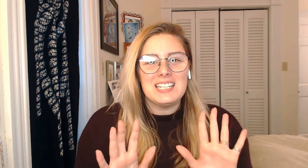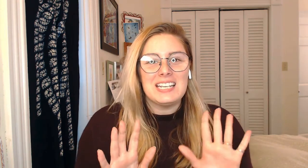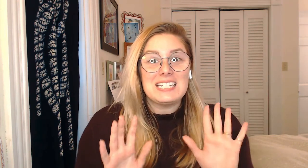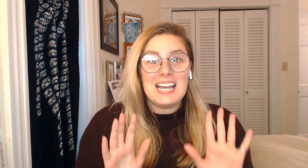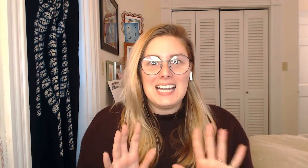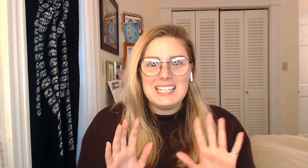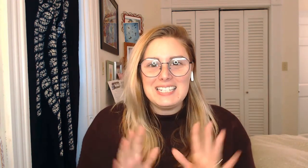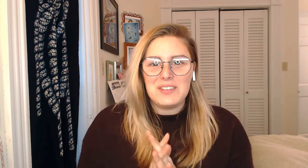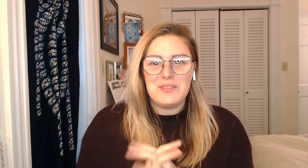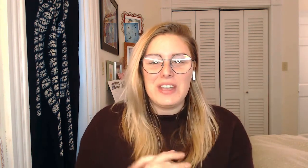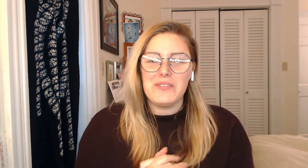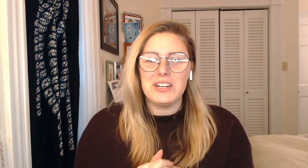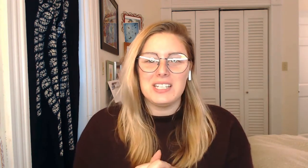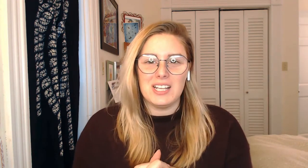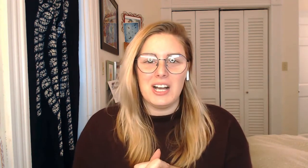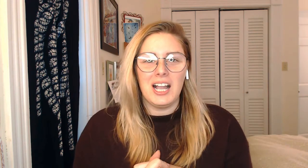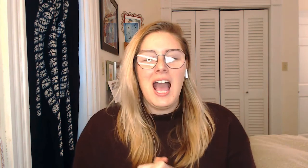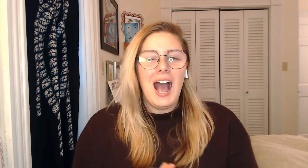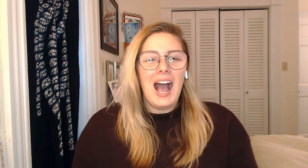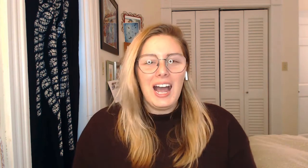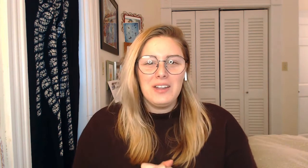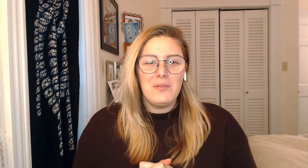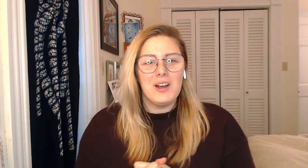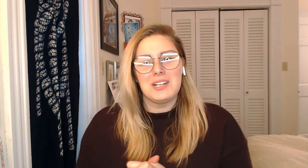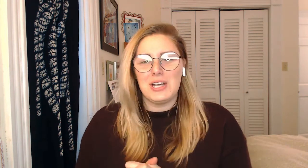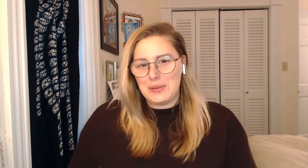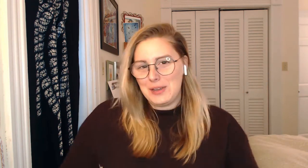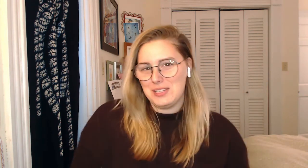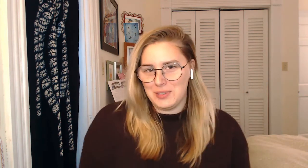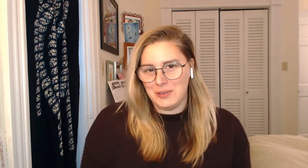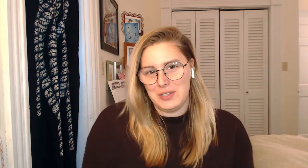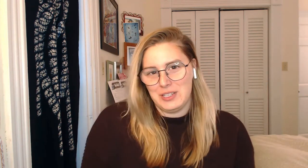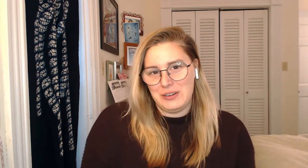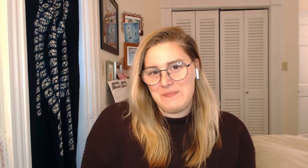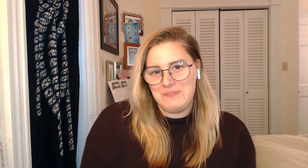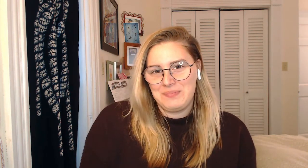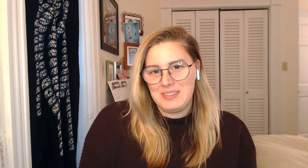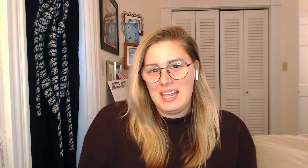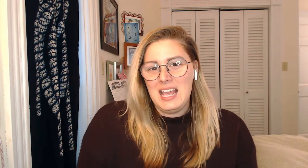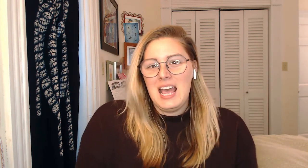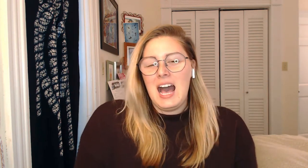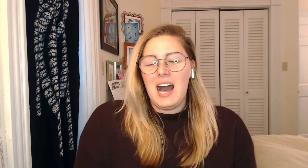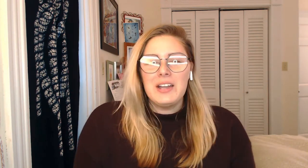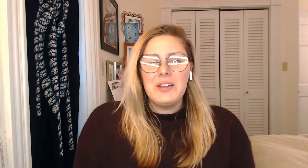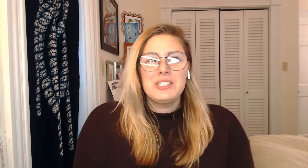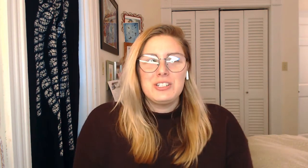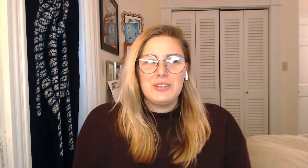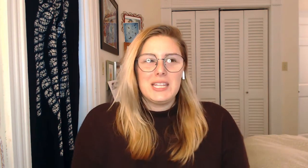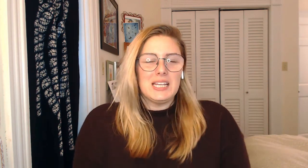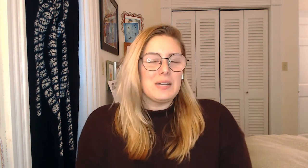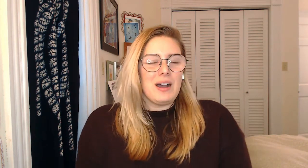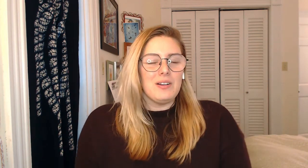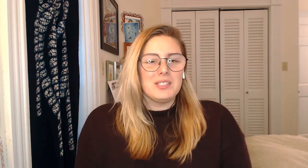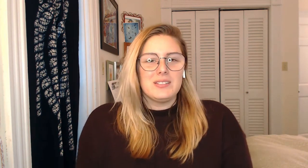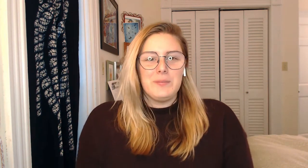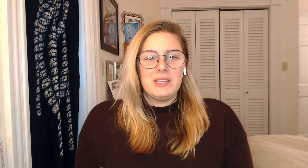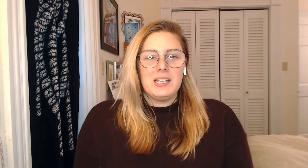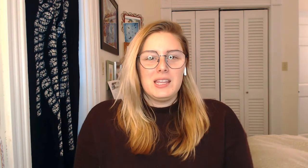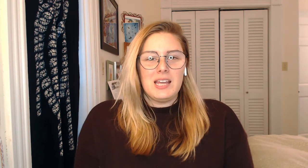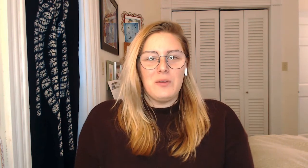Talia's favorite song, I want to talk about something with you. I want you to think about something that was